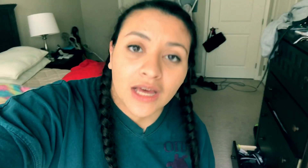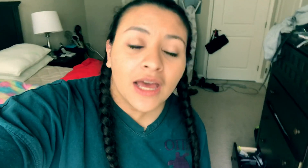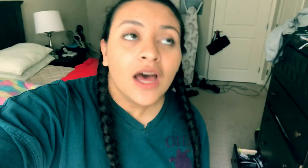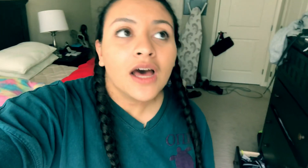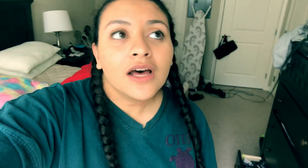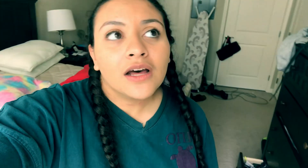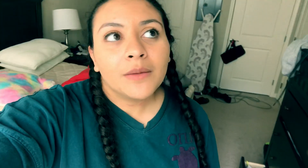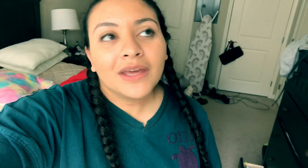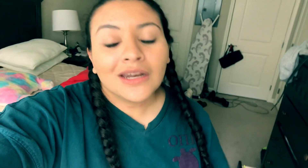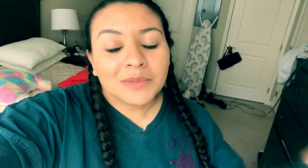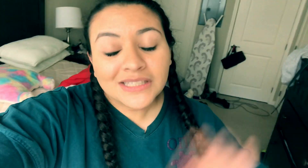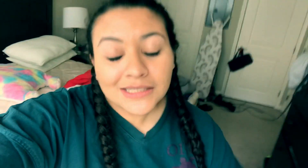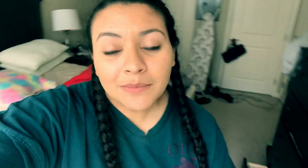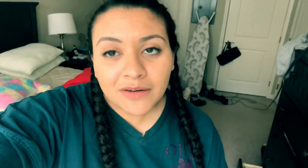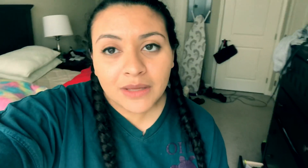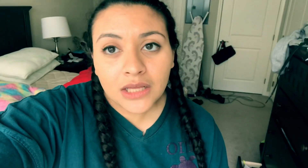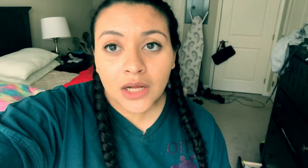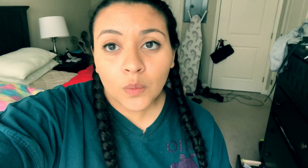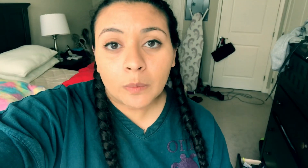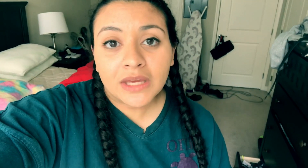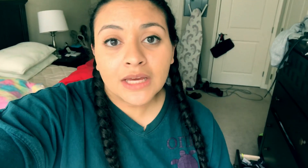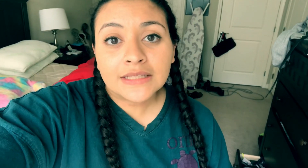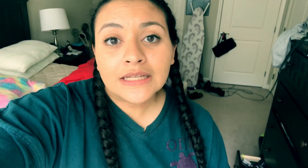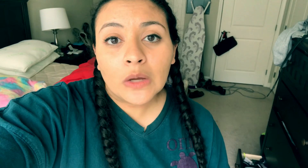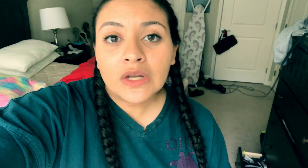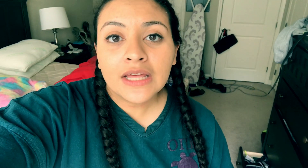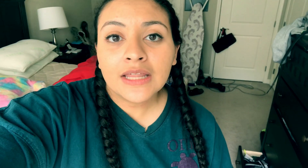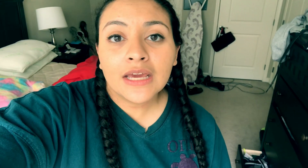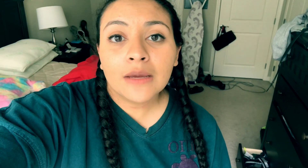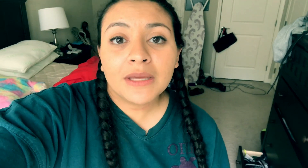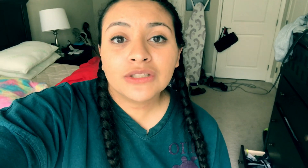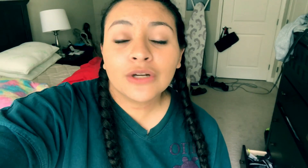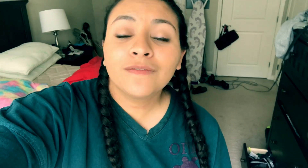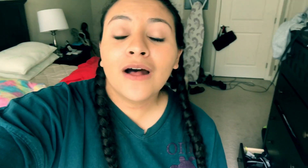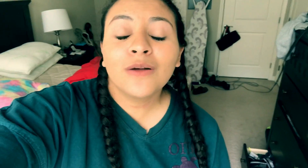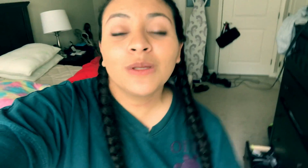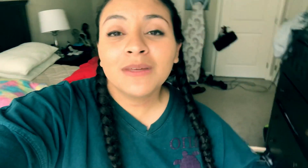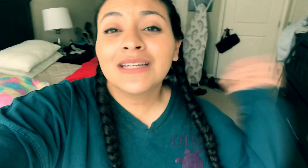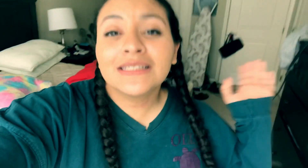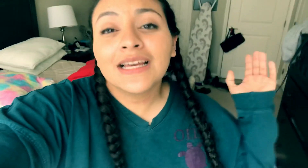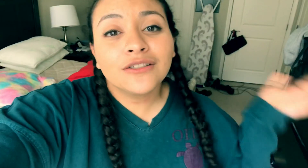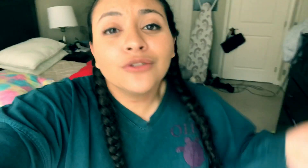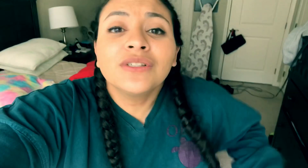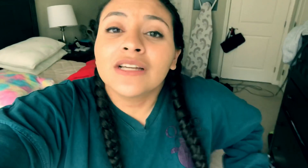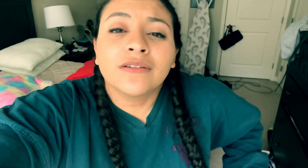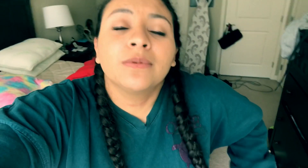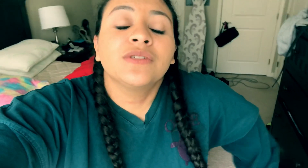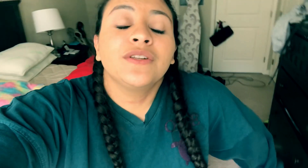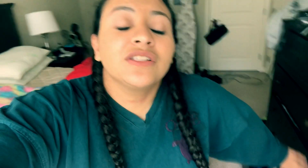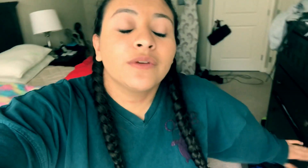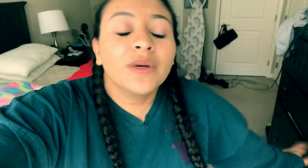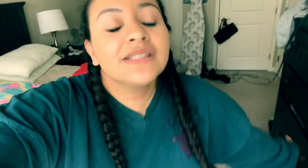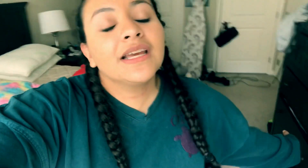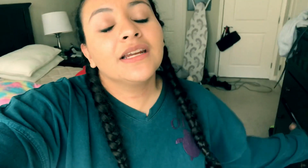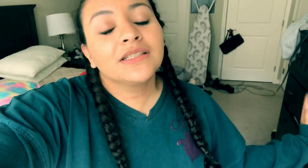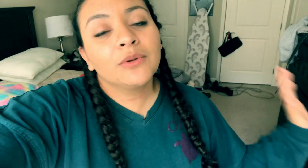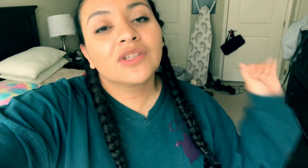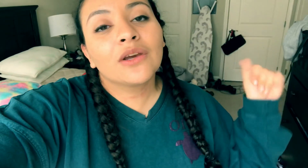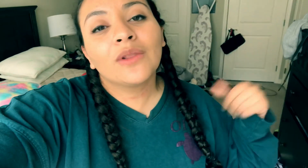and any mistakes I've ever made will be down there. Make sure to follow me because I do stuff. I post videos every Wednesday and I supposedly go